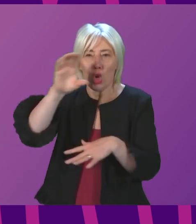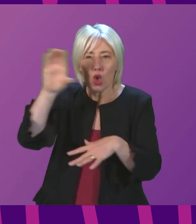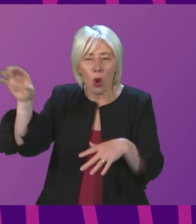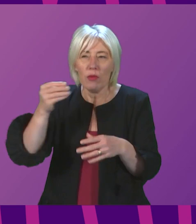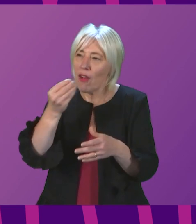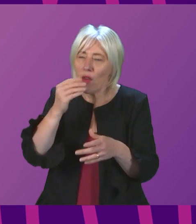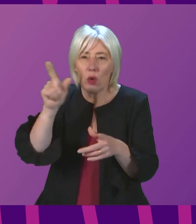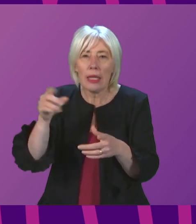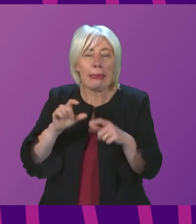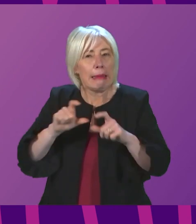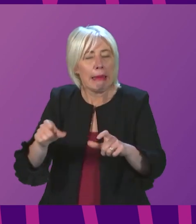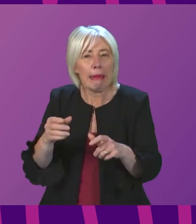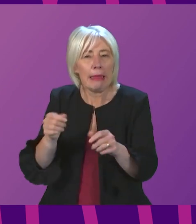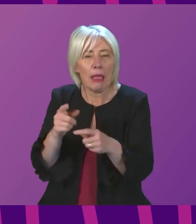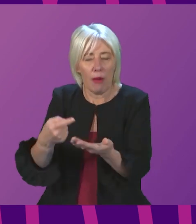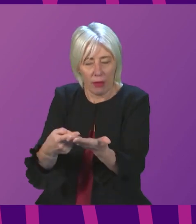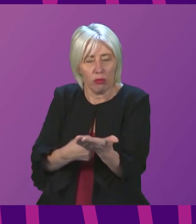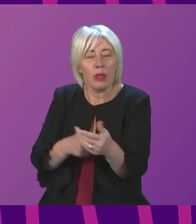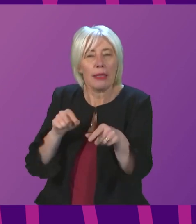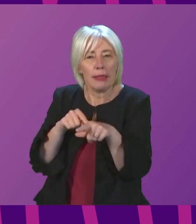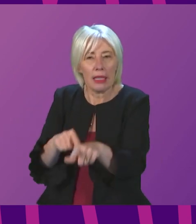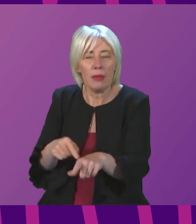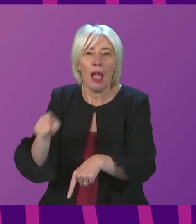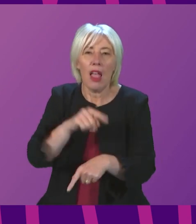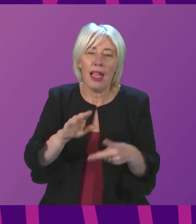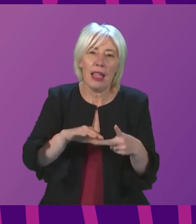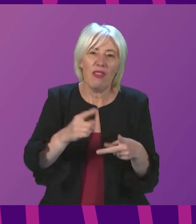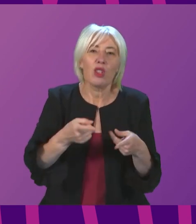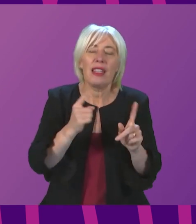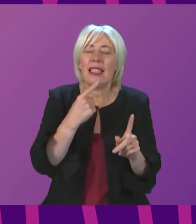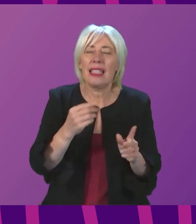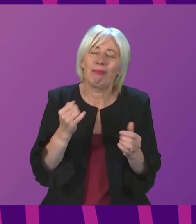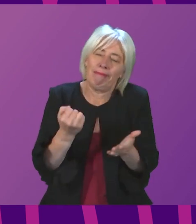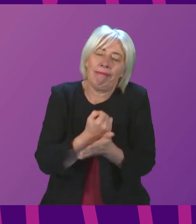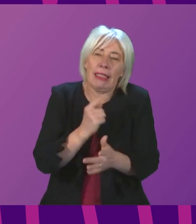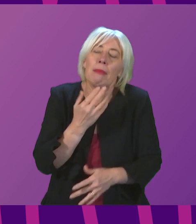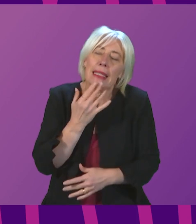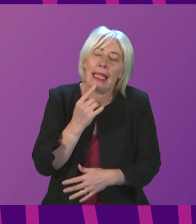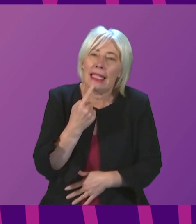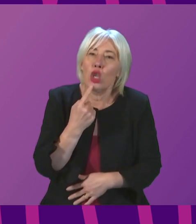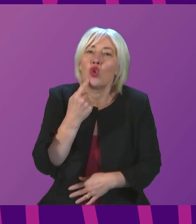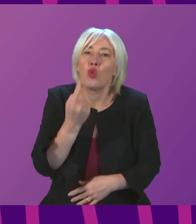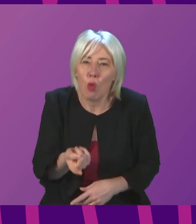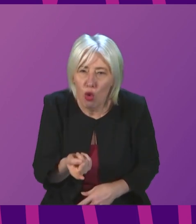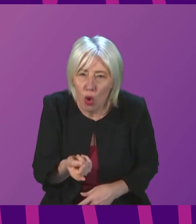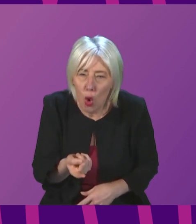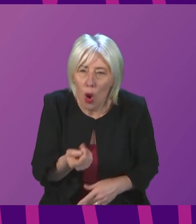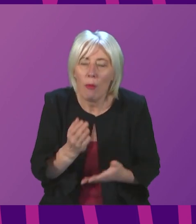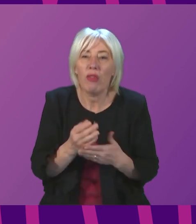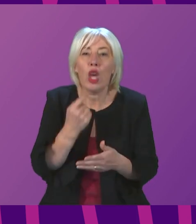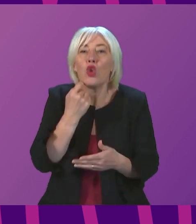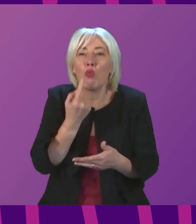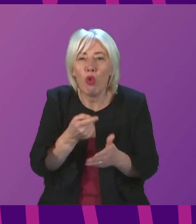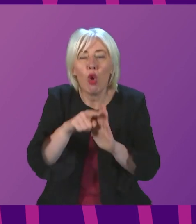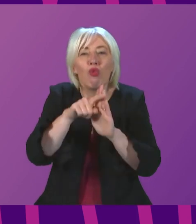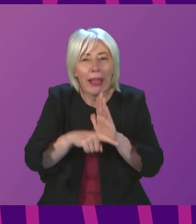of these measures in place. The Deputy First Minister accidentally said, tomorrow, instead of today in guidance, because tomorrow the regulations come into force,